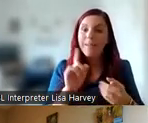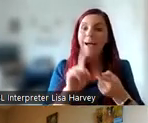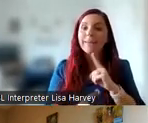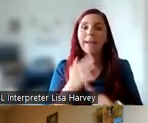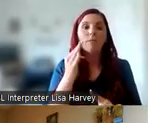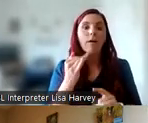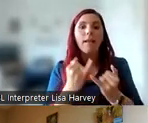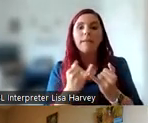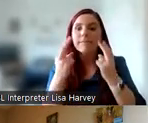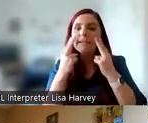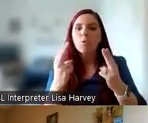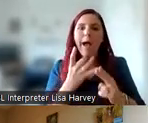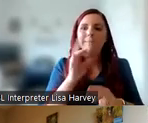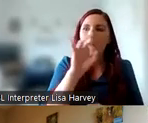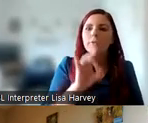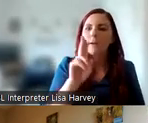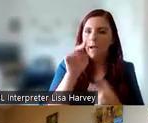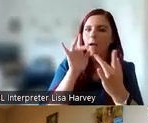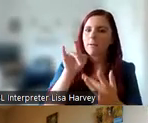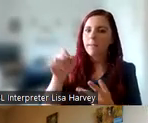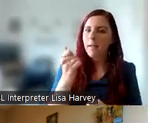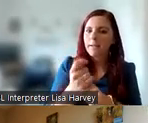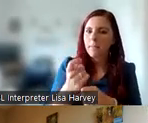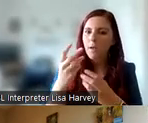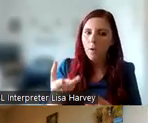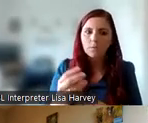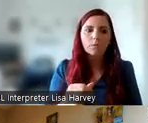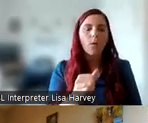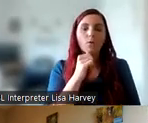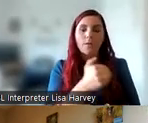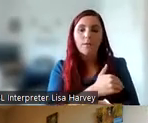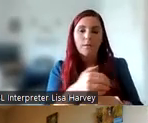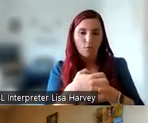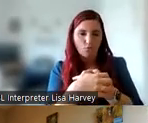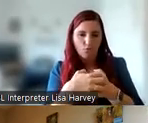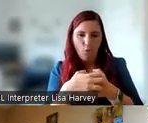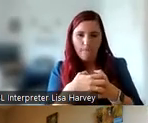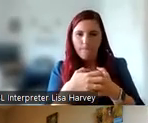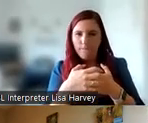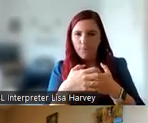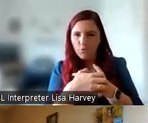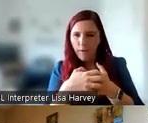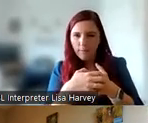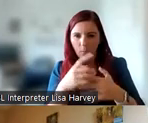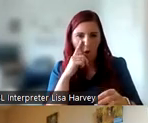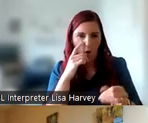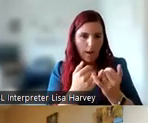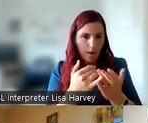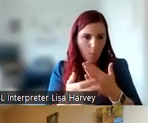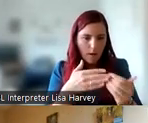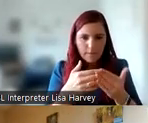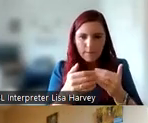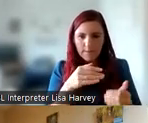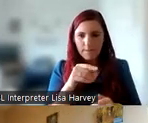clinic appointments. So when we started off, we only had a rough draft of what each of these might look like. So we needed to refine them through qualitative